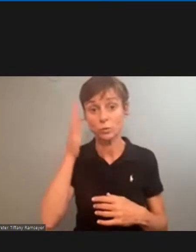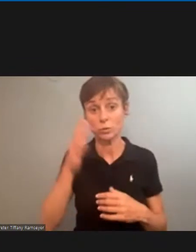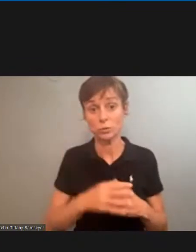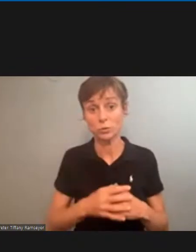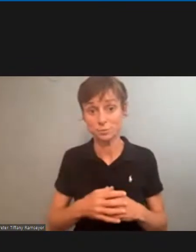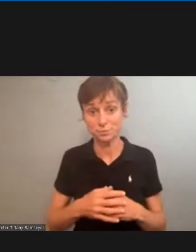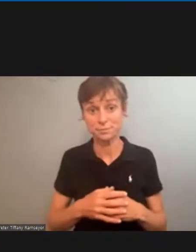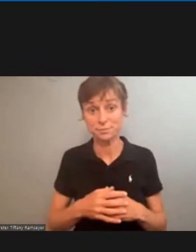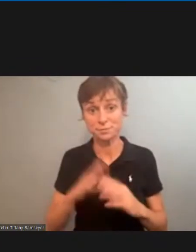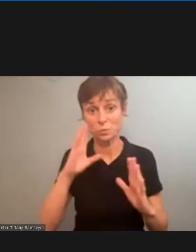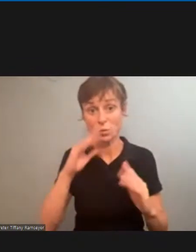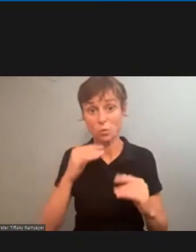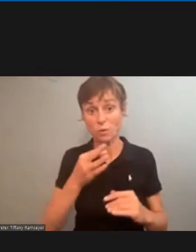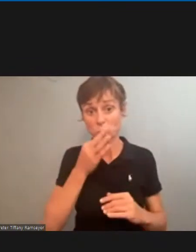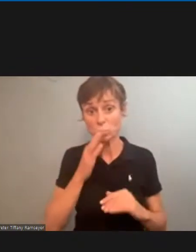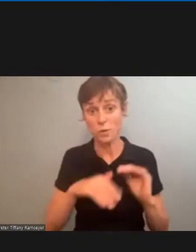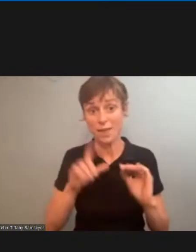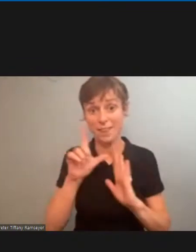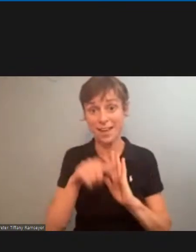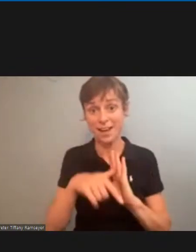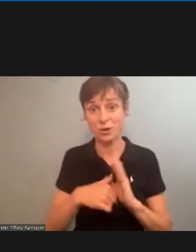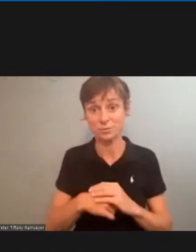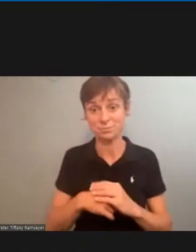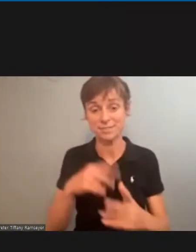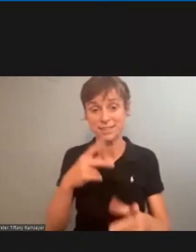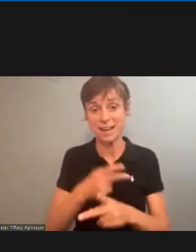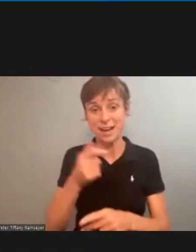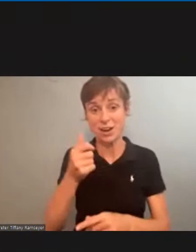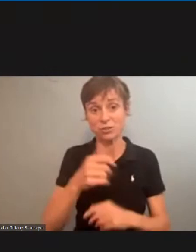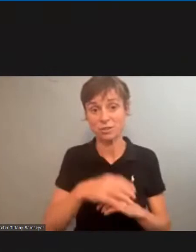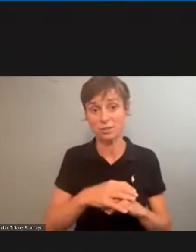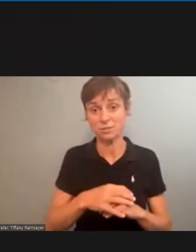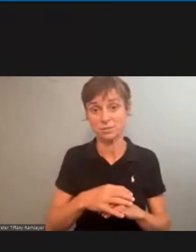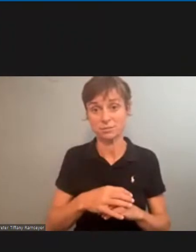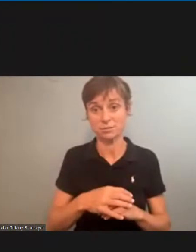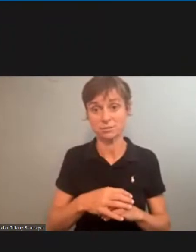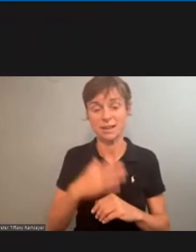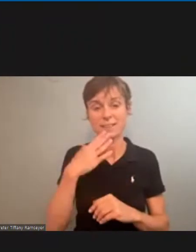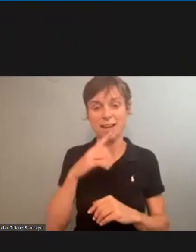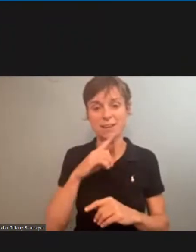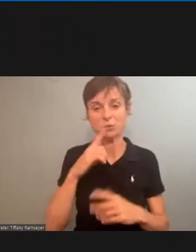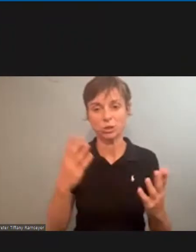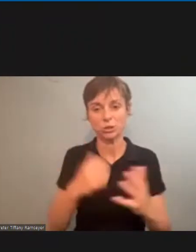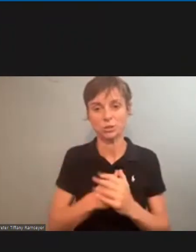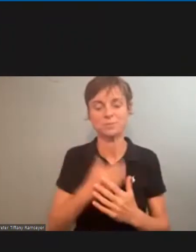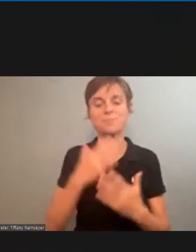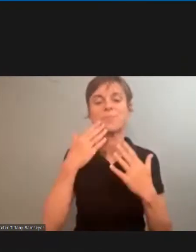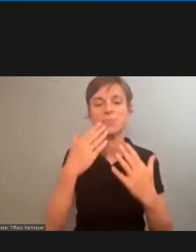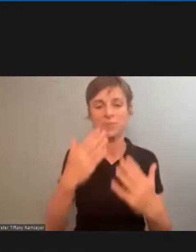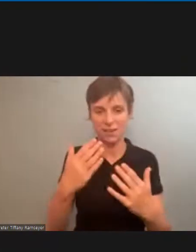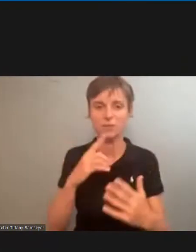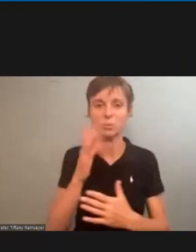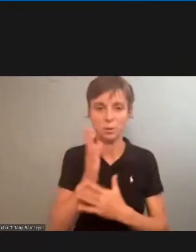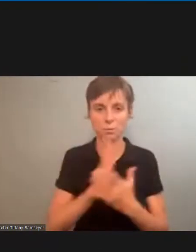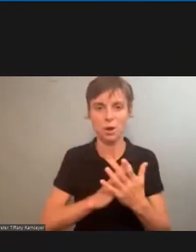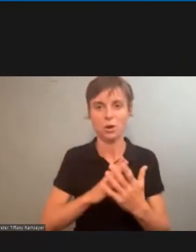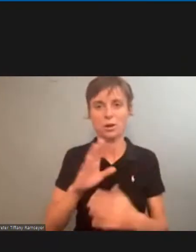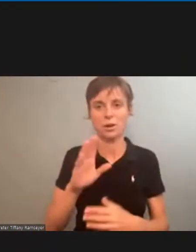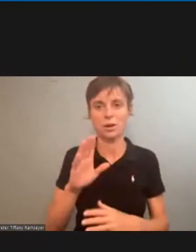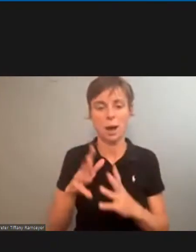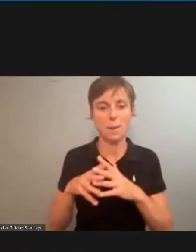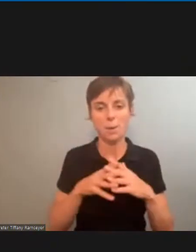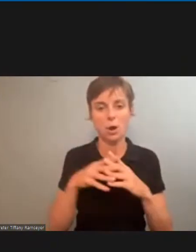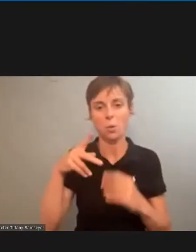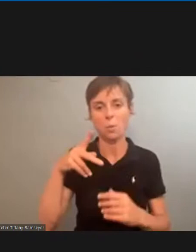hopefully sooner rather than later take care of yourselves and thanks for being here thanks for being a part of the american